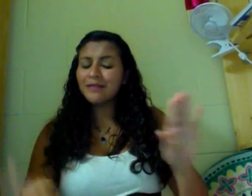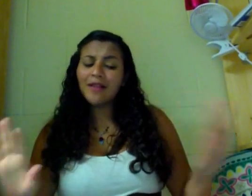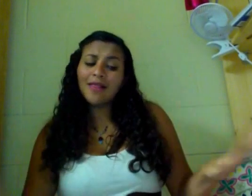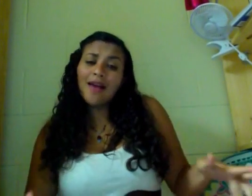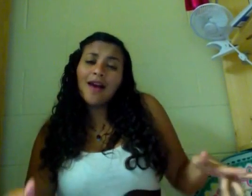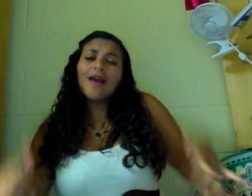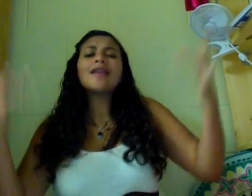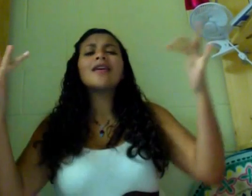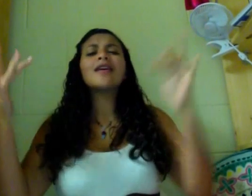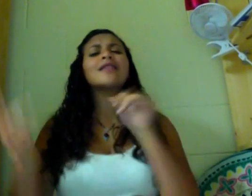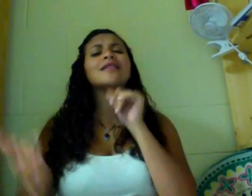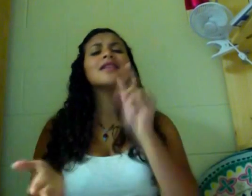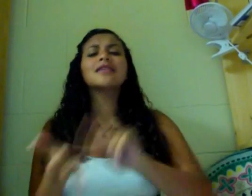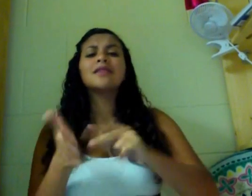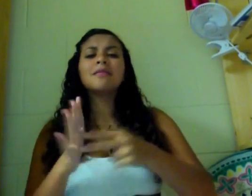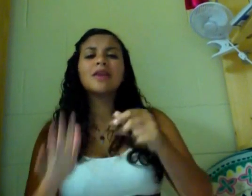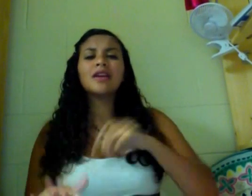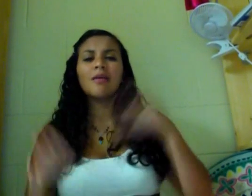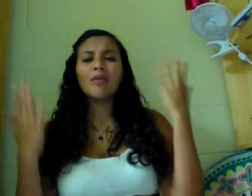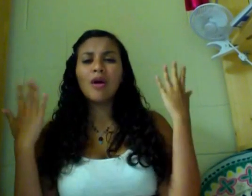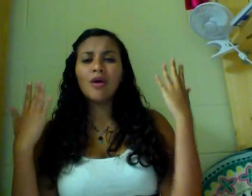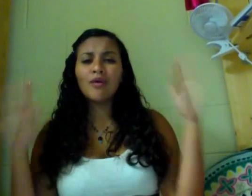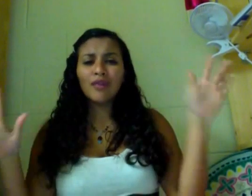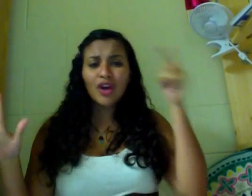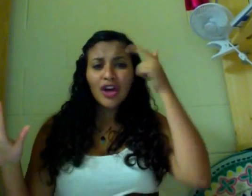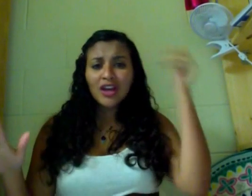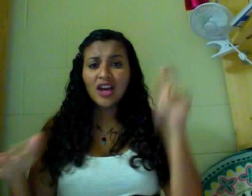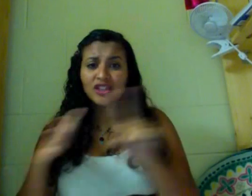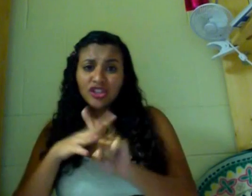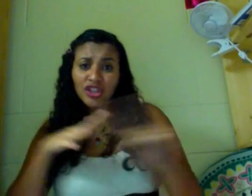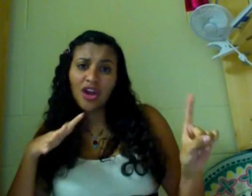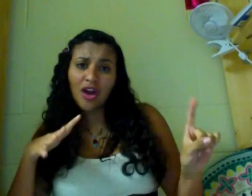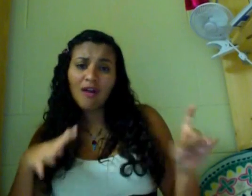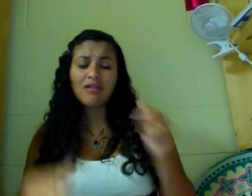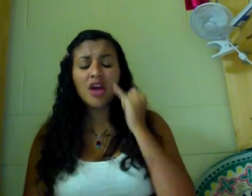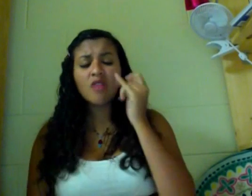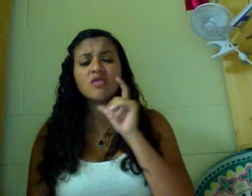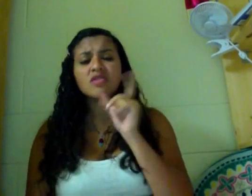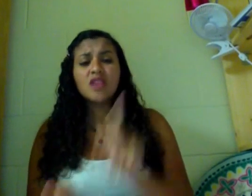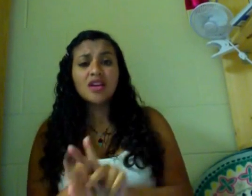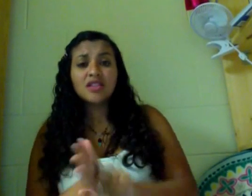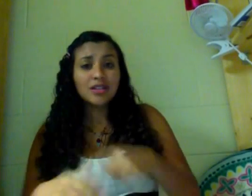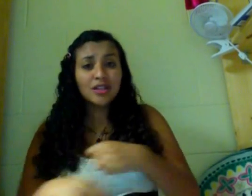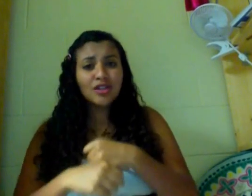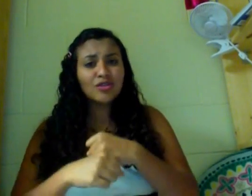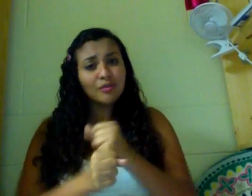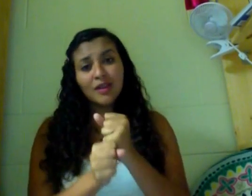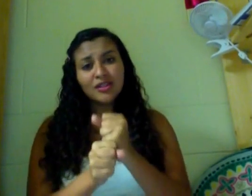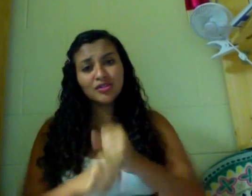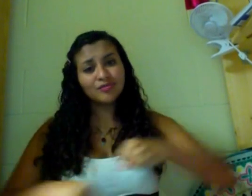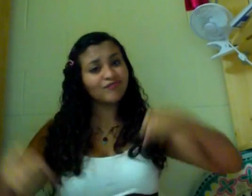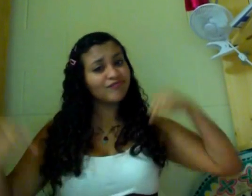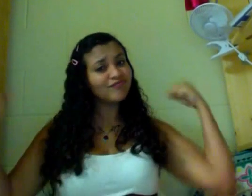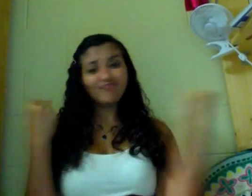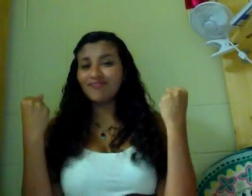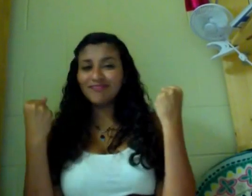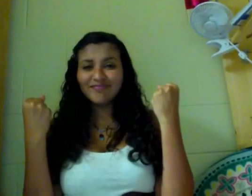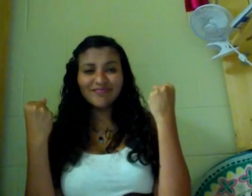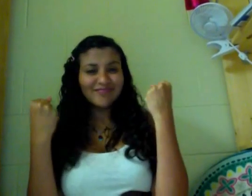secret rider Doesn't mean I'm over, cause you're gone What doesn't kill you makes you stronger,